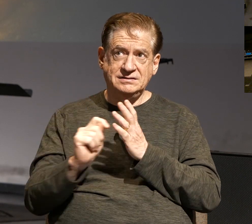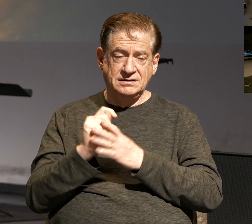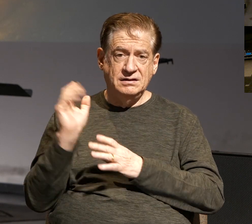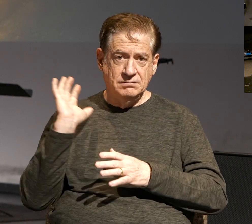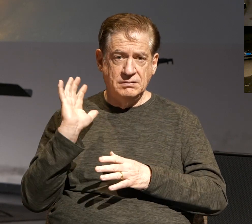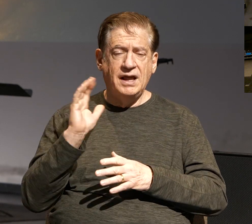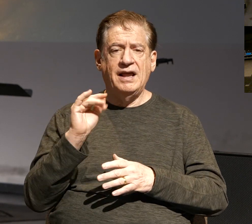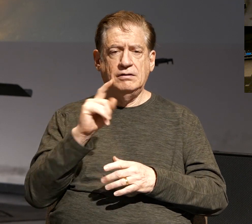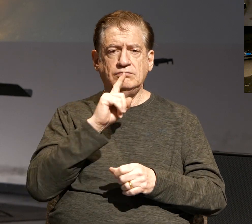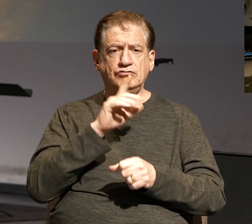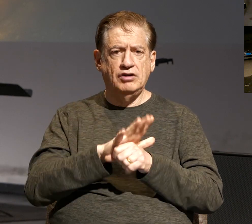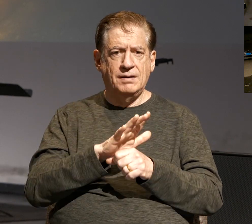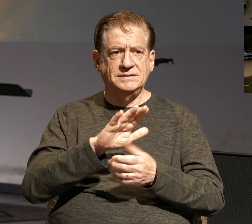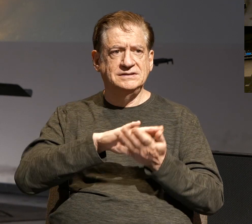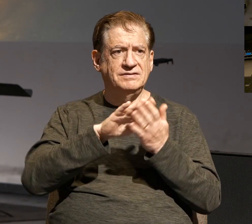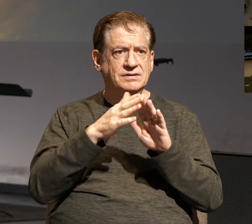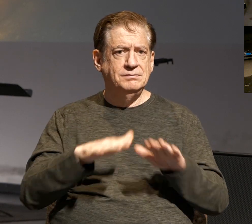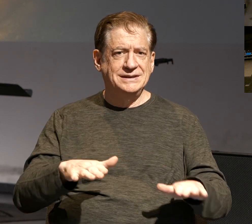at the end.